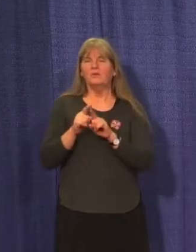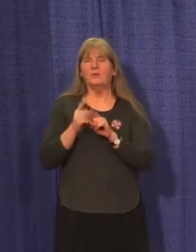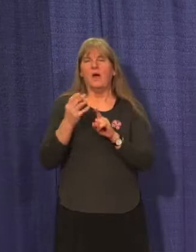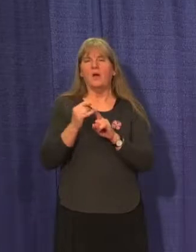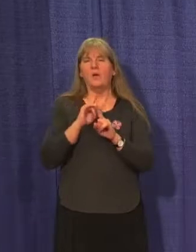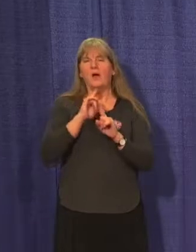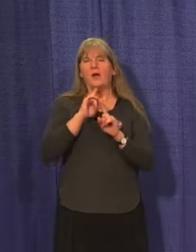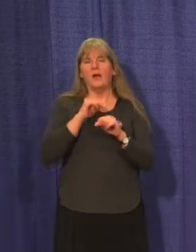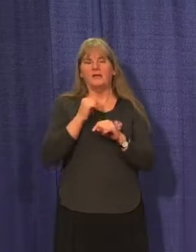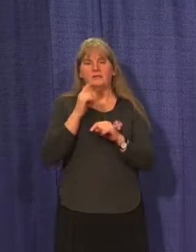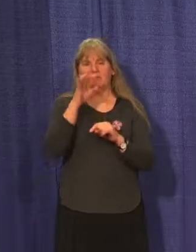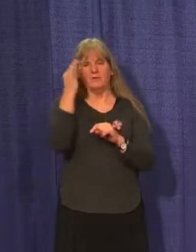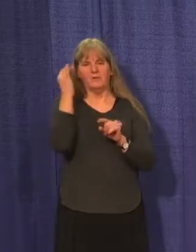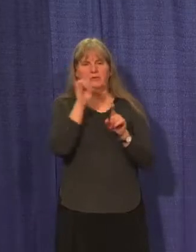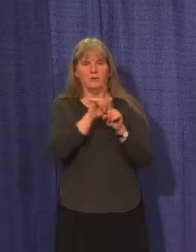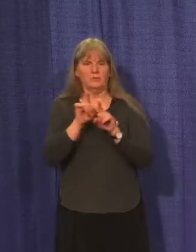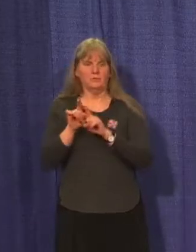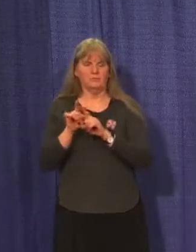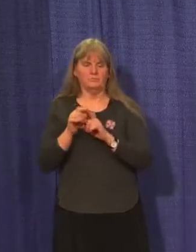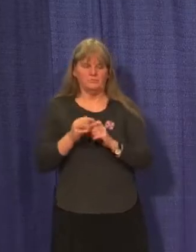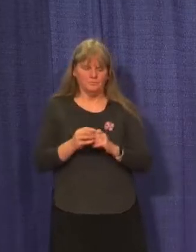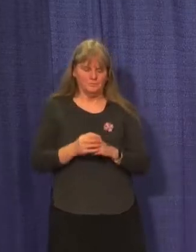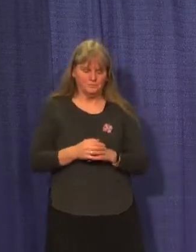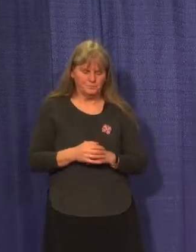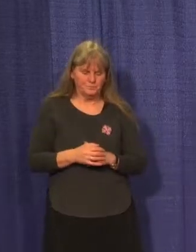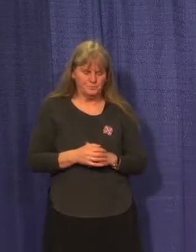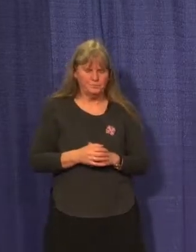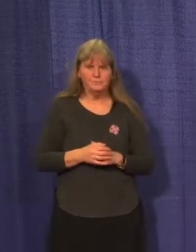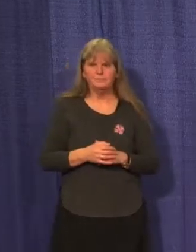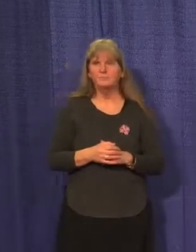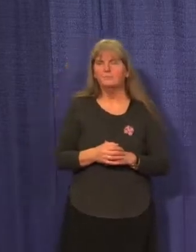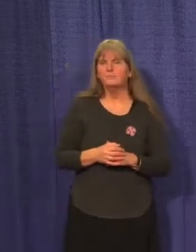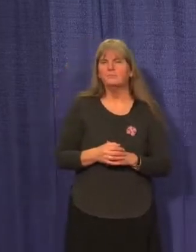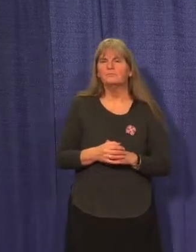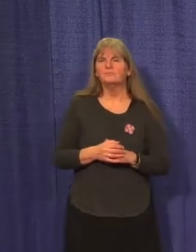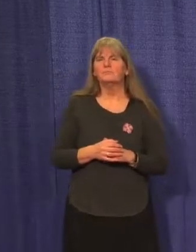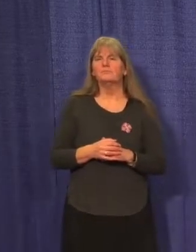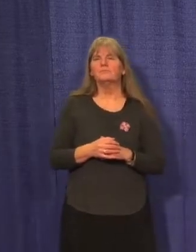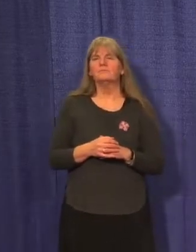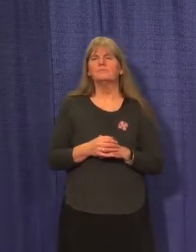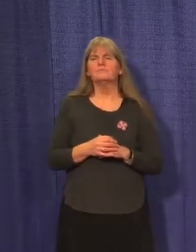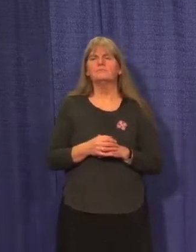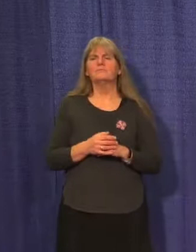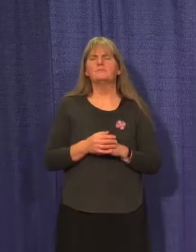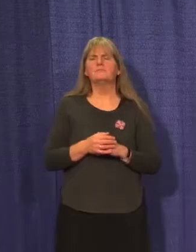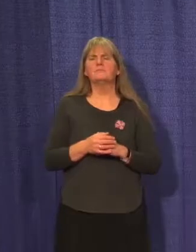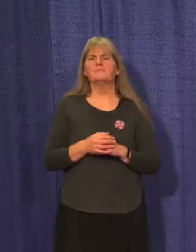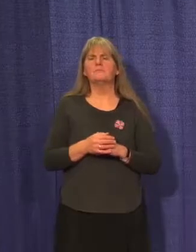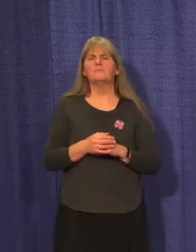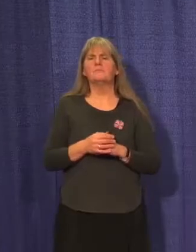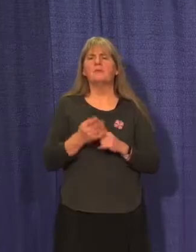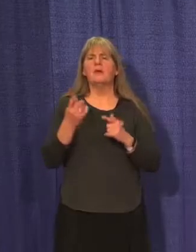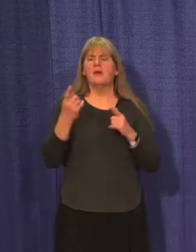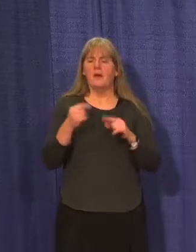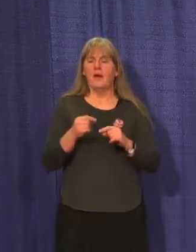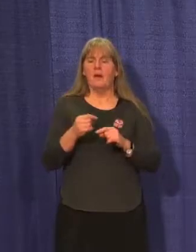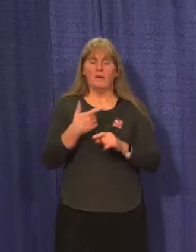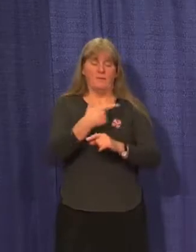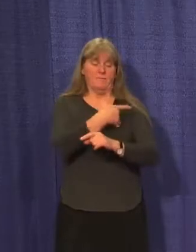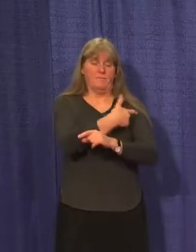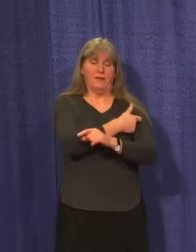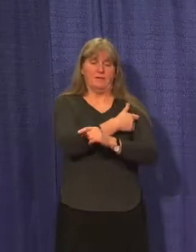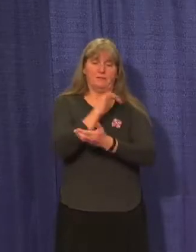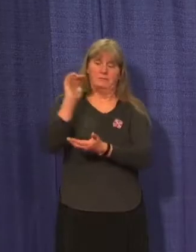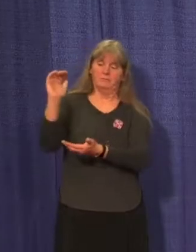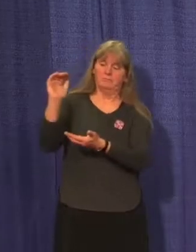French version of the answer if it's suitable. So, with the arrival of the vaccine,